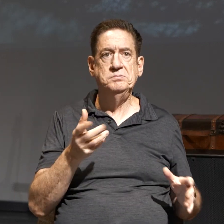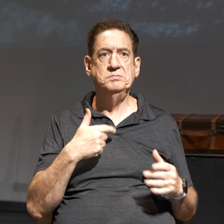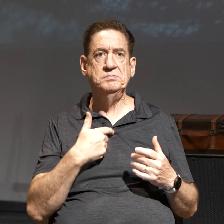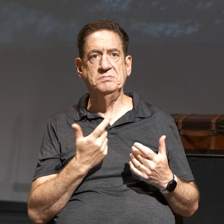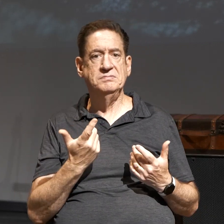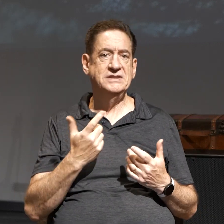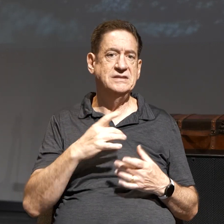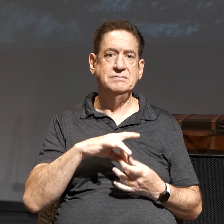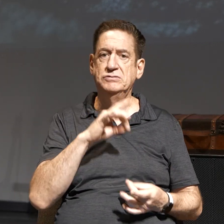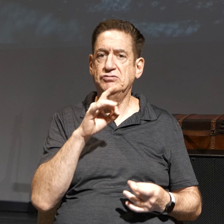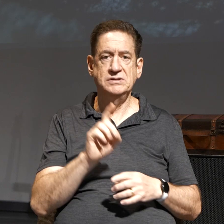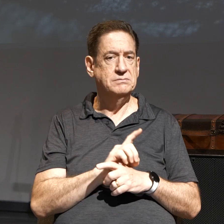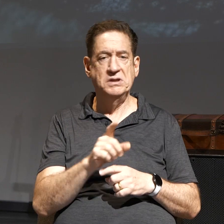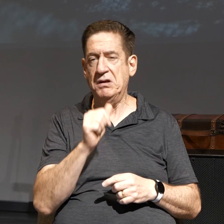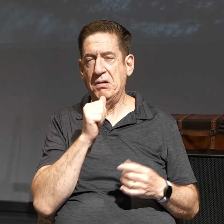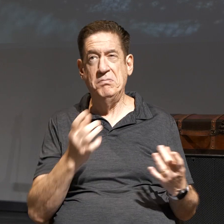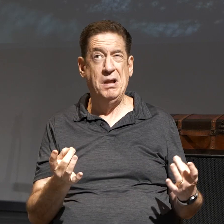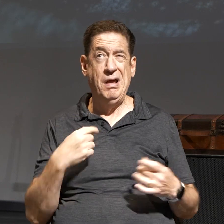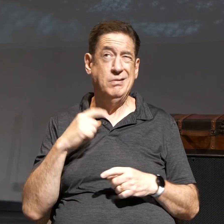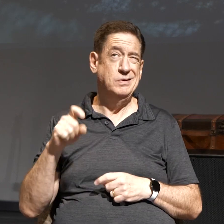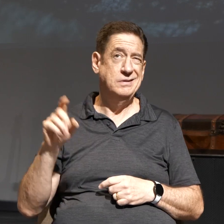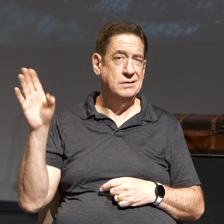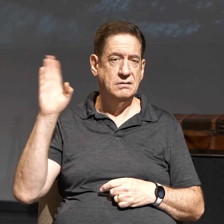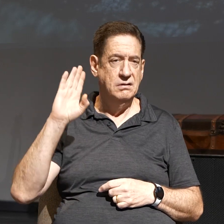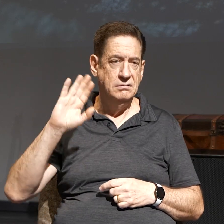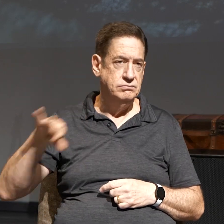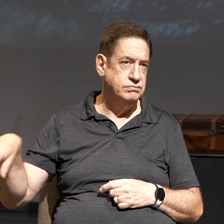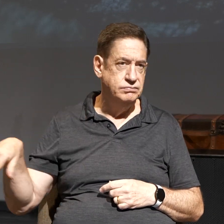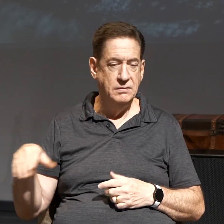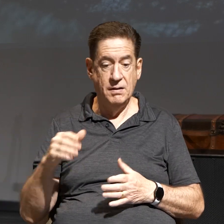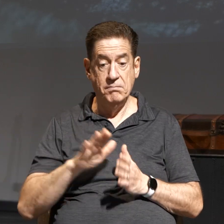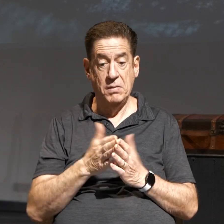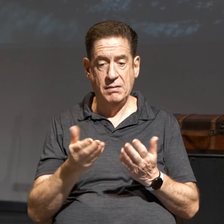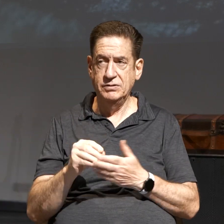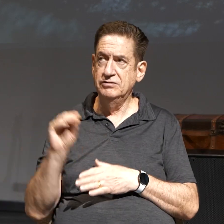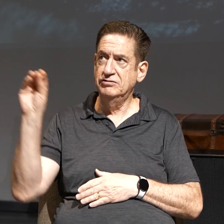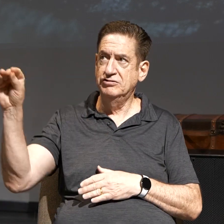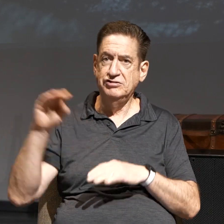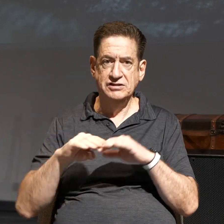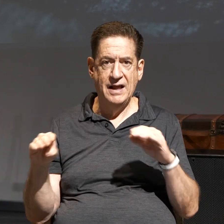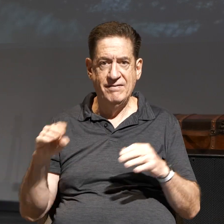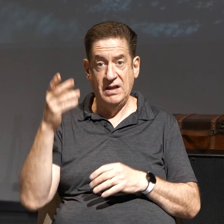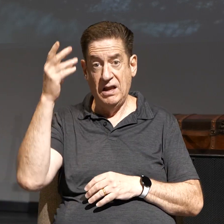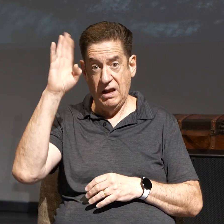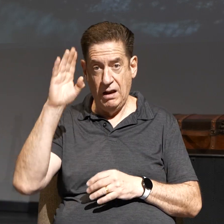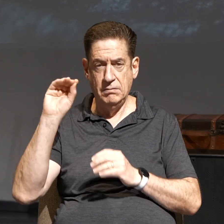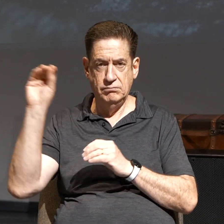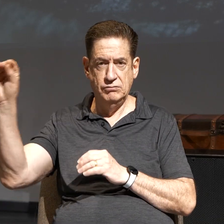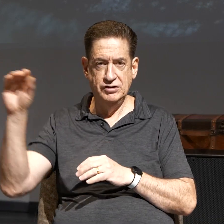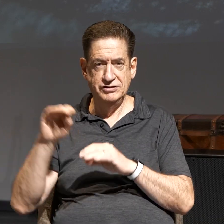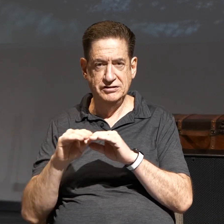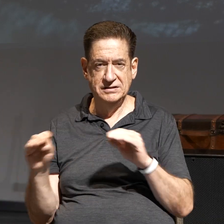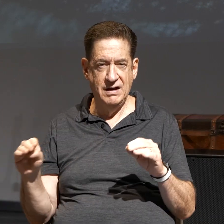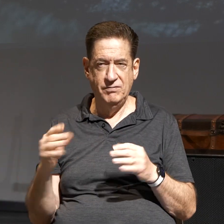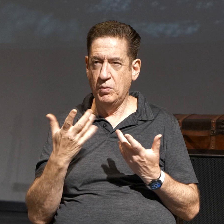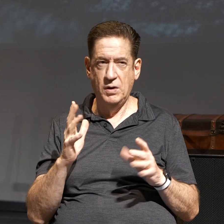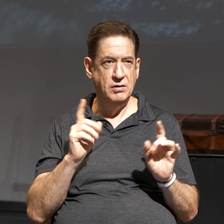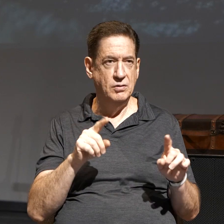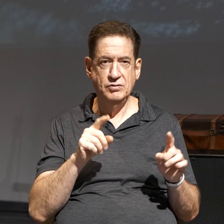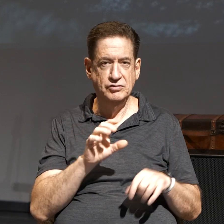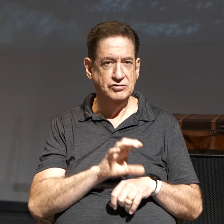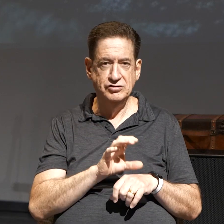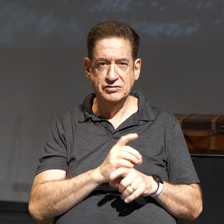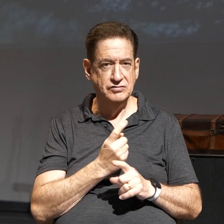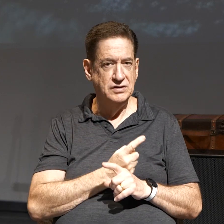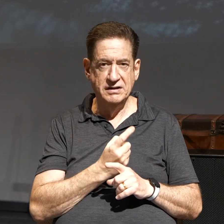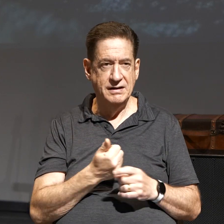your spiritual disciplines. You won't meditate. Ah, I don't need God. Or you put the Bible on the shelf. You put God on the shelf. You don't come to churches regularly. There's a lot of things that happen.